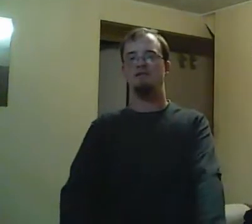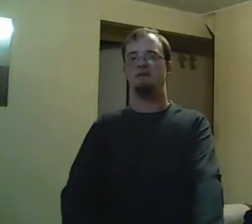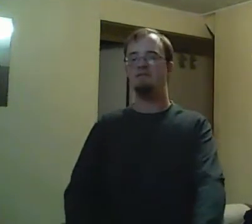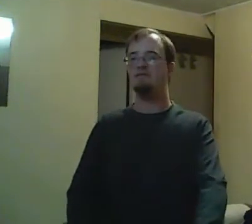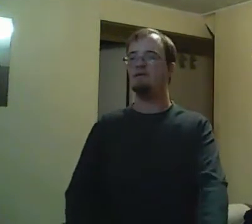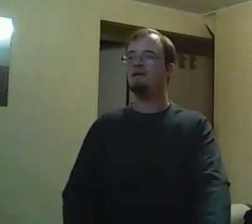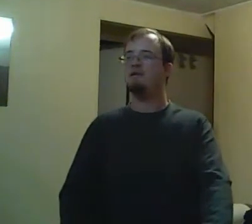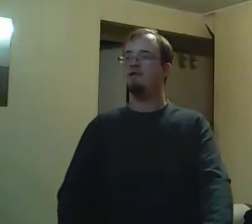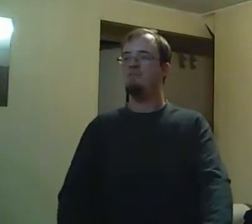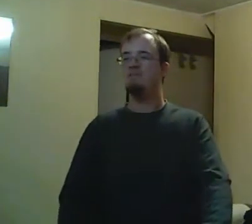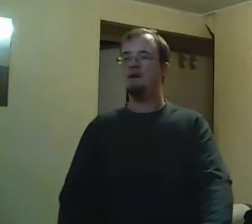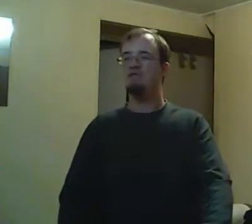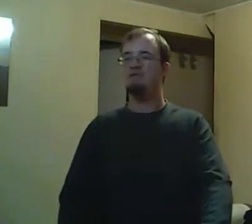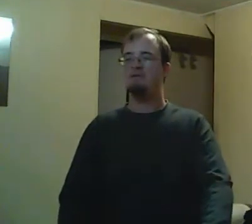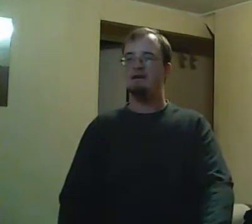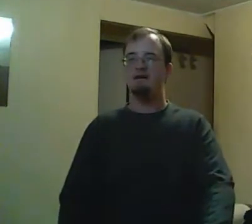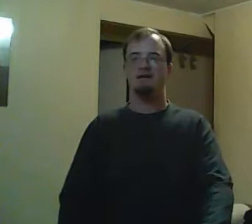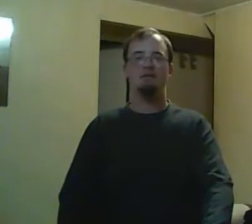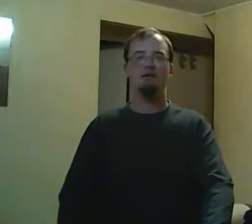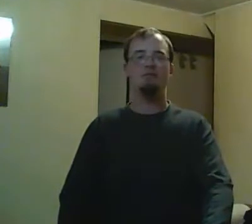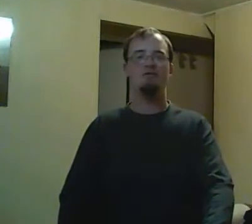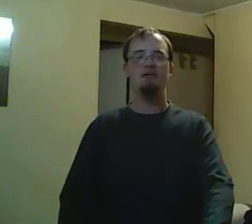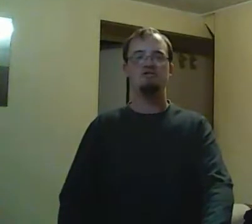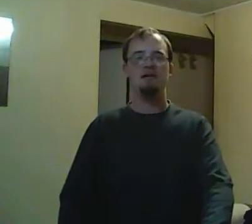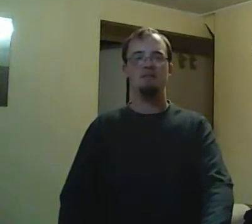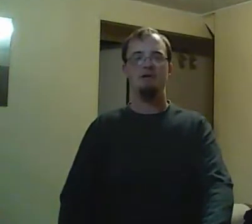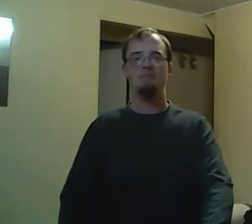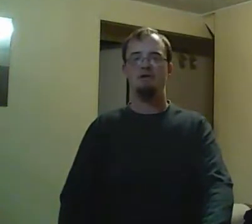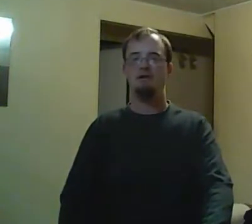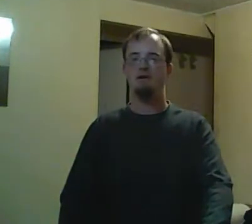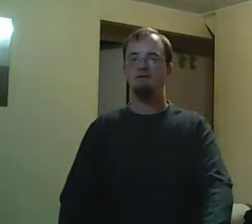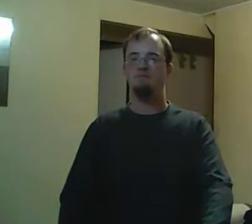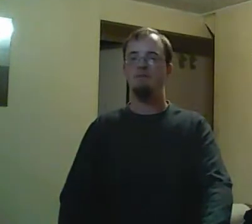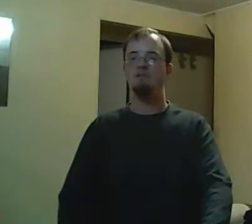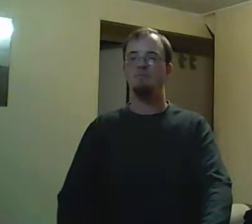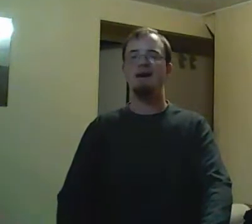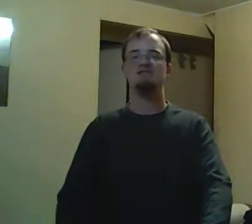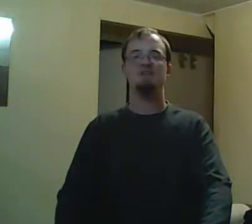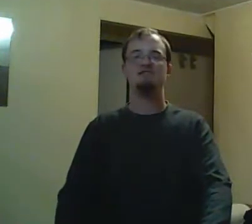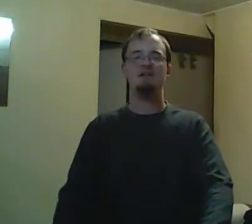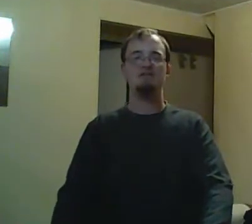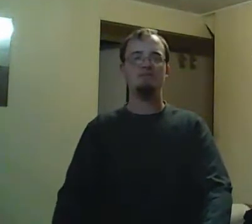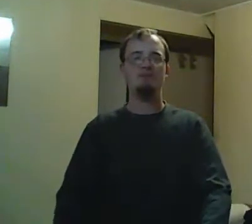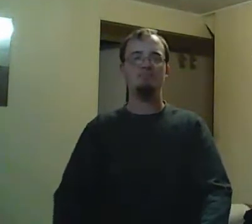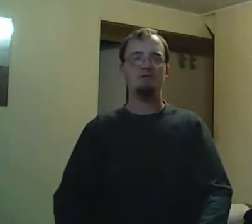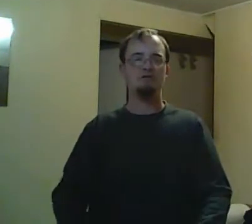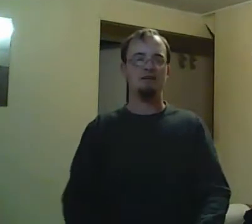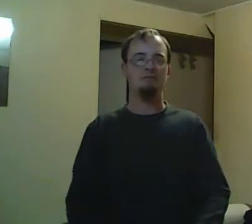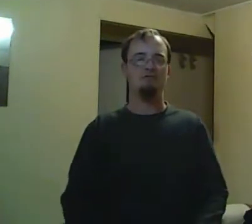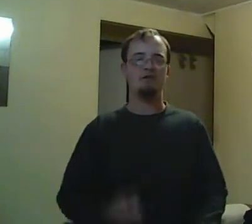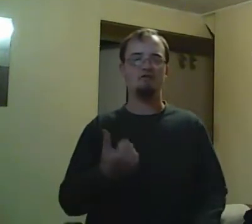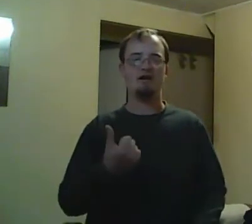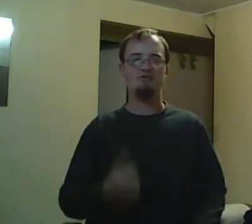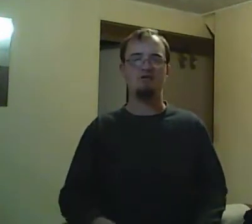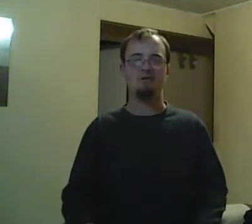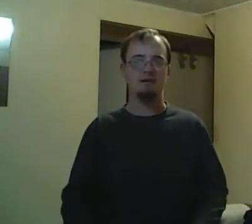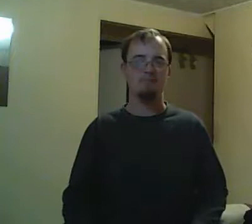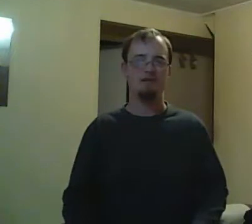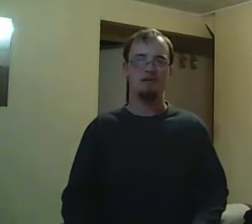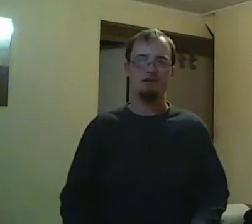allow his parents to get into the mess, because that could make him get things worse. And I mean, the torment Rick's got in and all that, I'm surprised